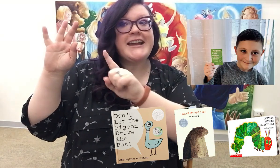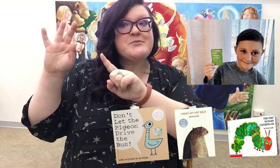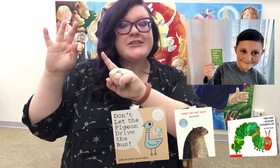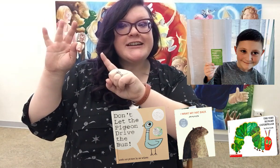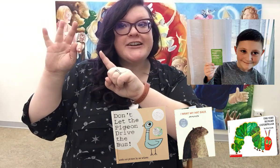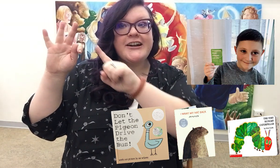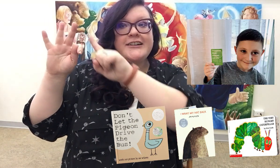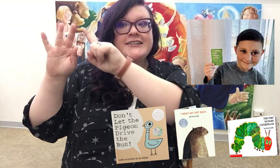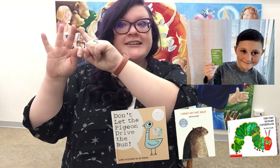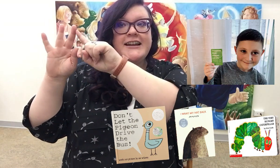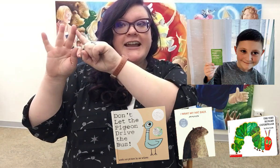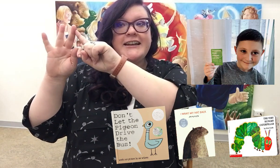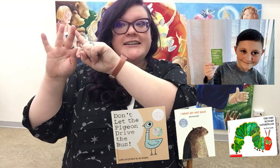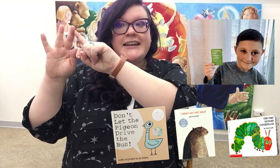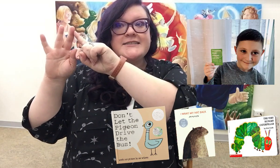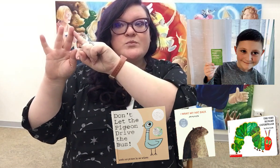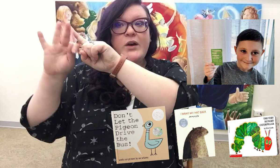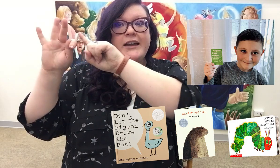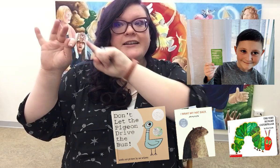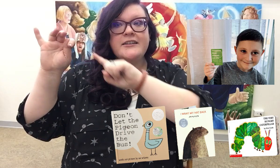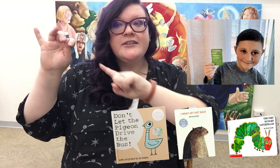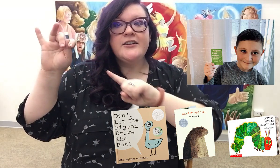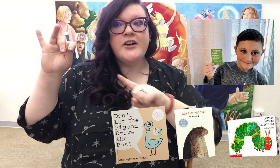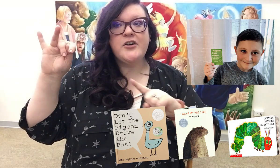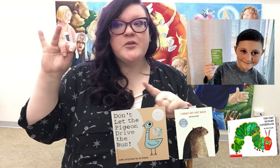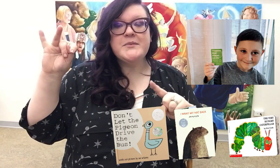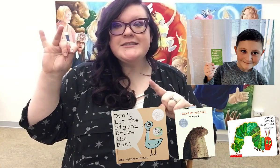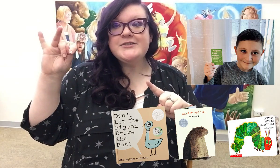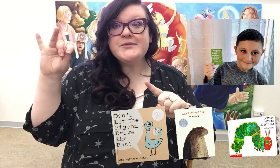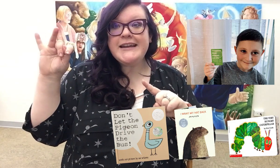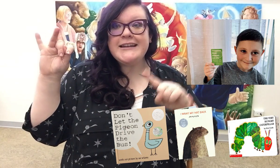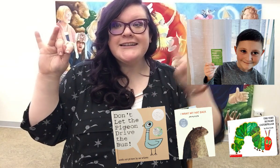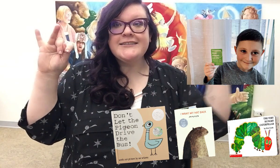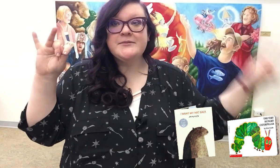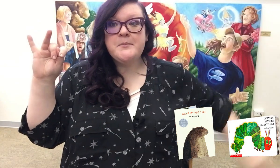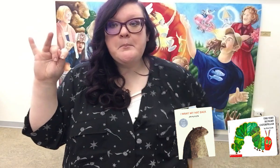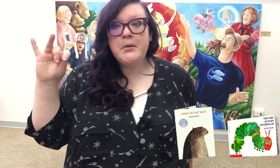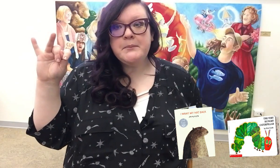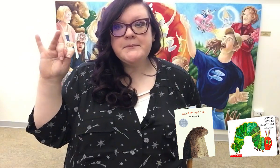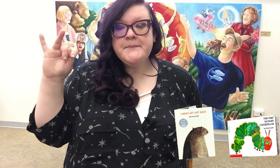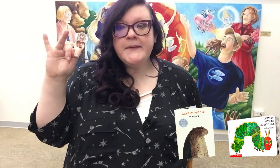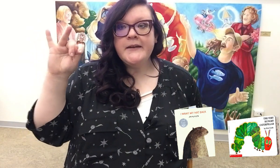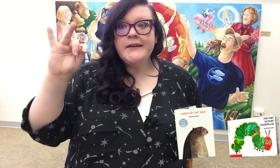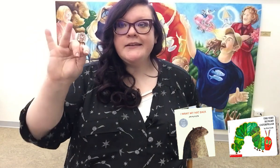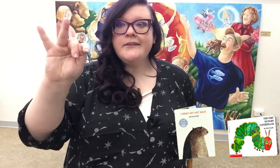library card and takes one home to read. Two,